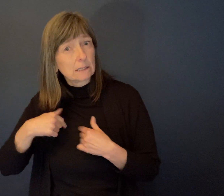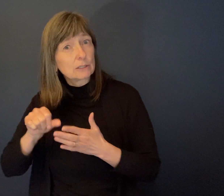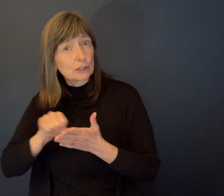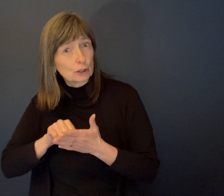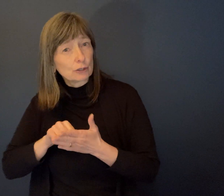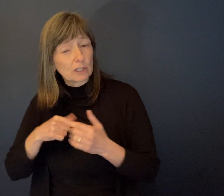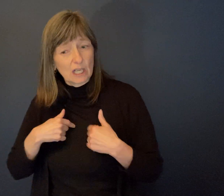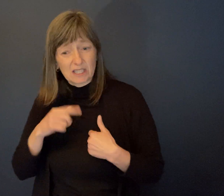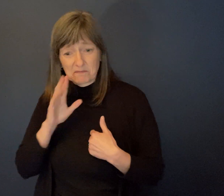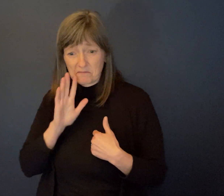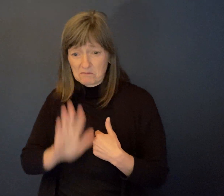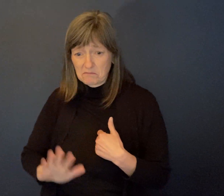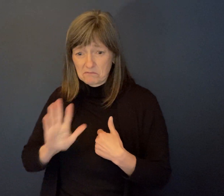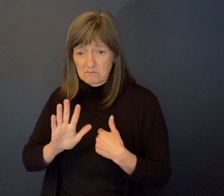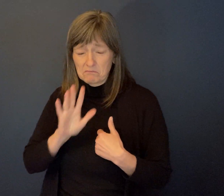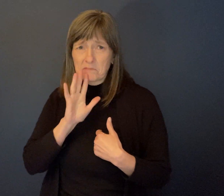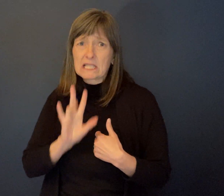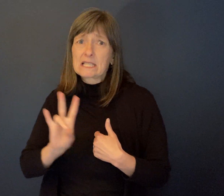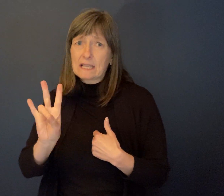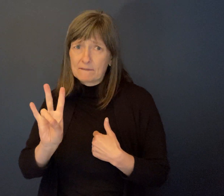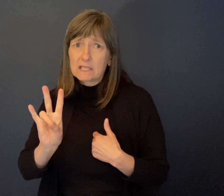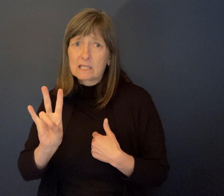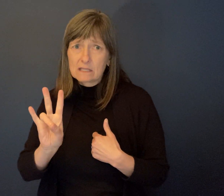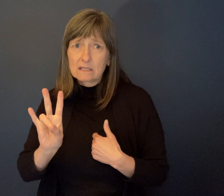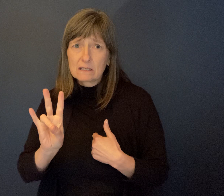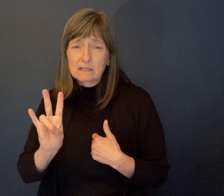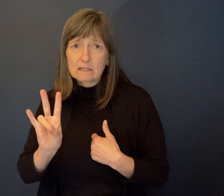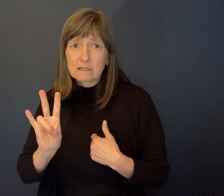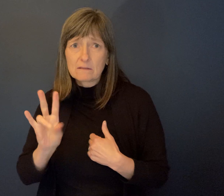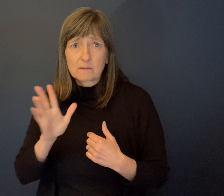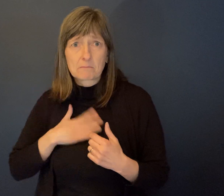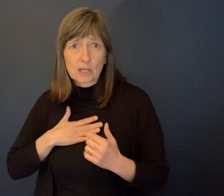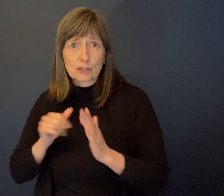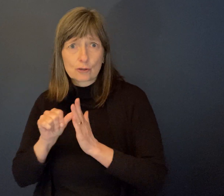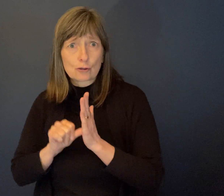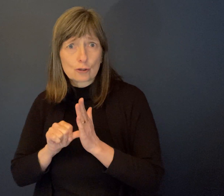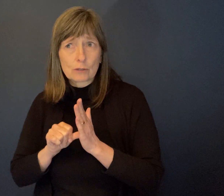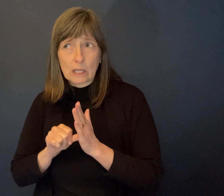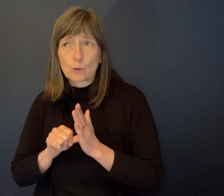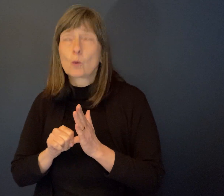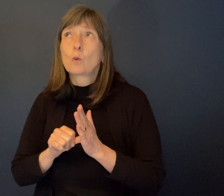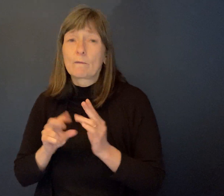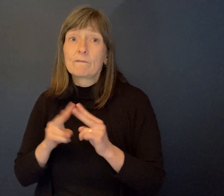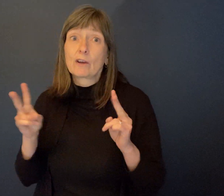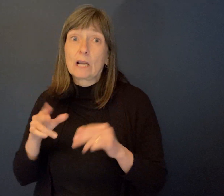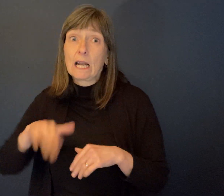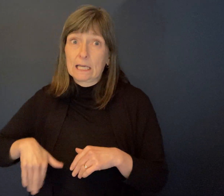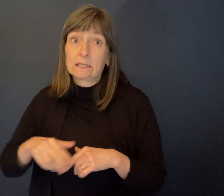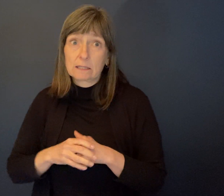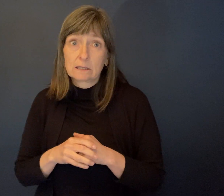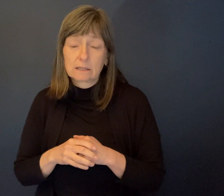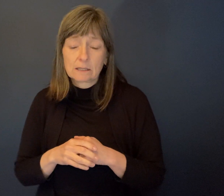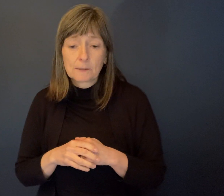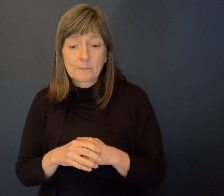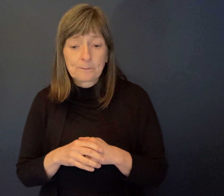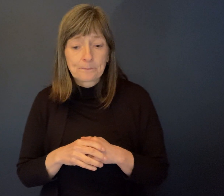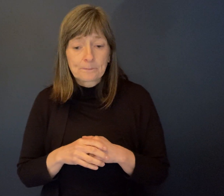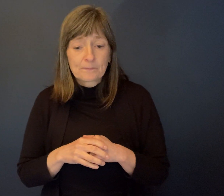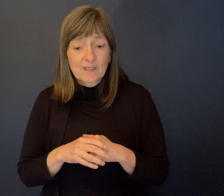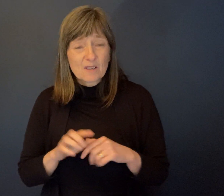I must've been seven for sure before I had my surgery, which was really late in the process. uh, but like I said, I think there was just so